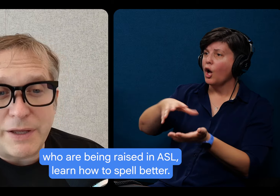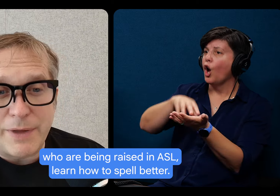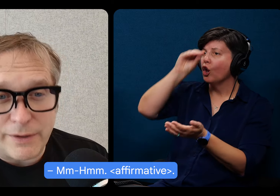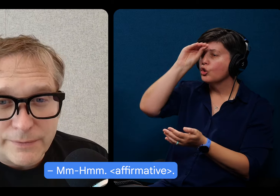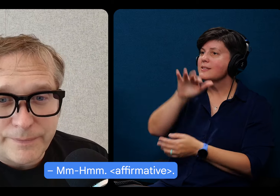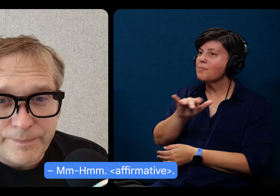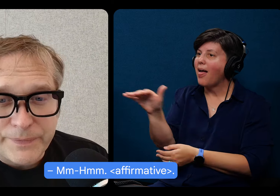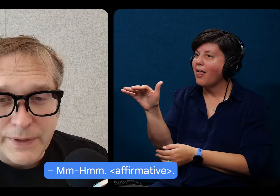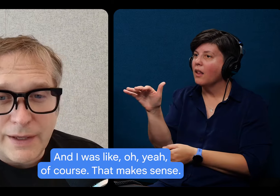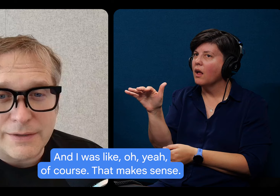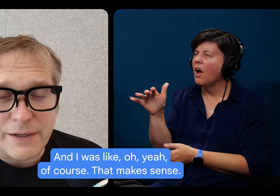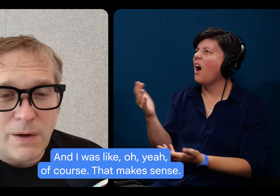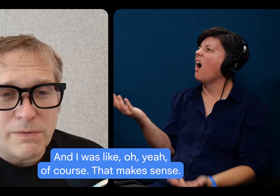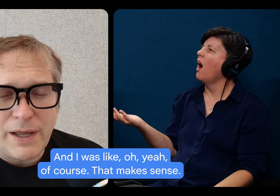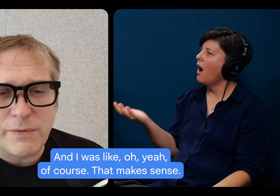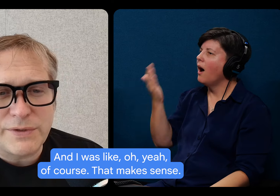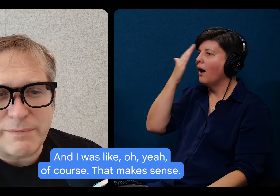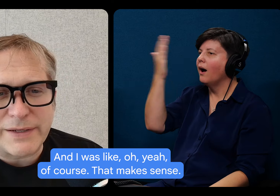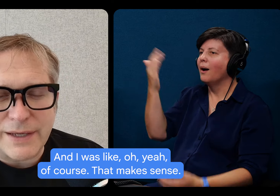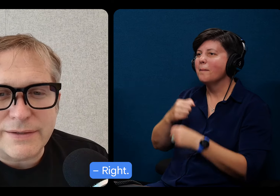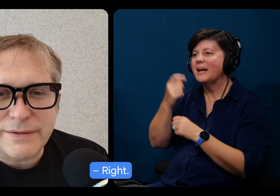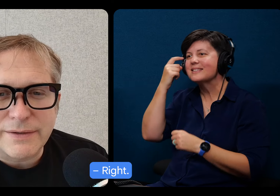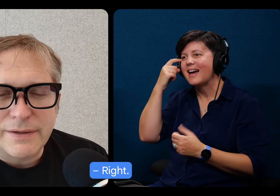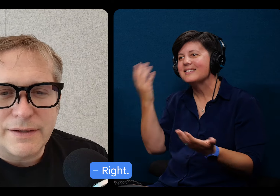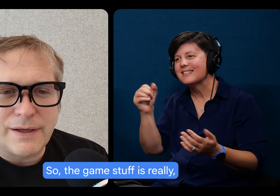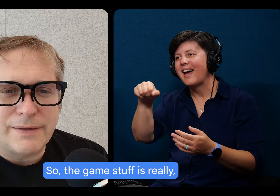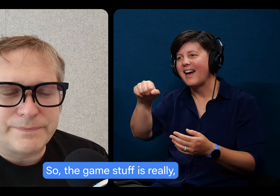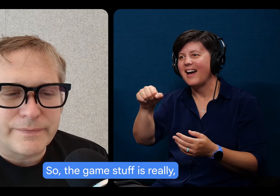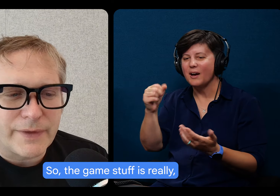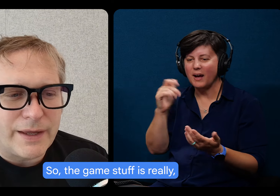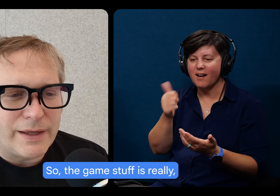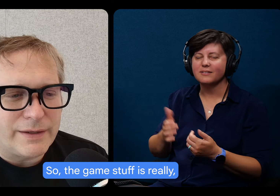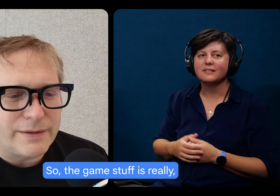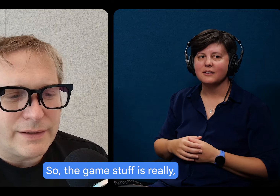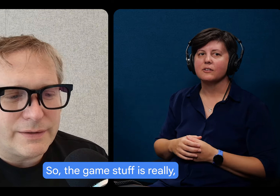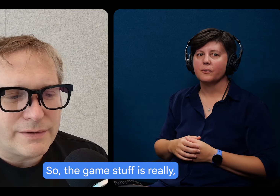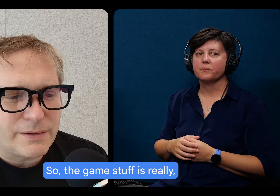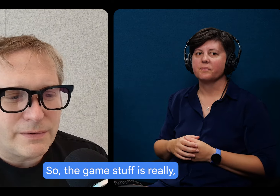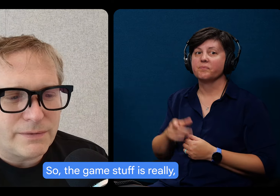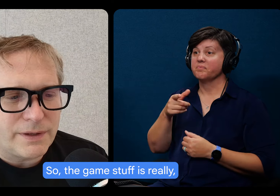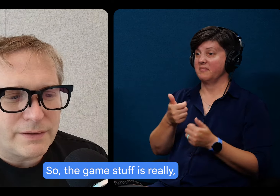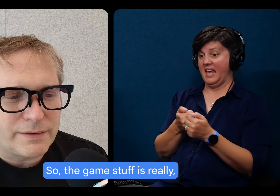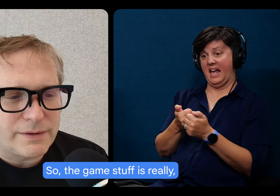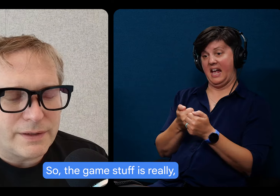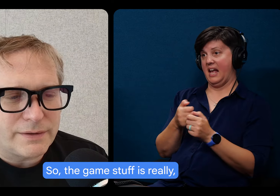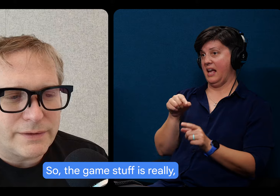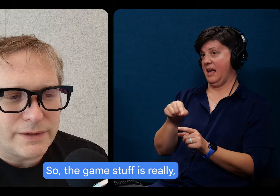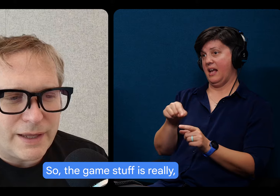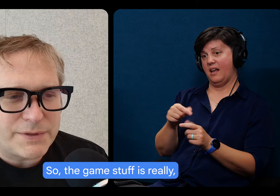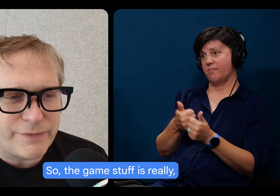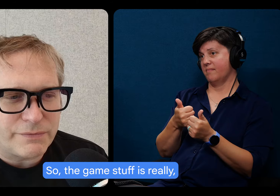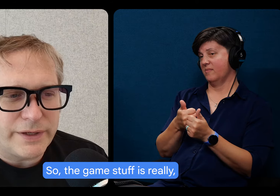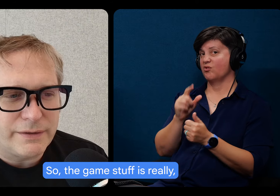how to spell better. I was like, Oh yeah, of course that makes sense. Um, and, uh, so, uh, the,